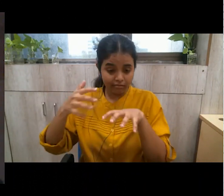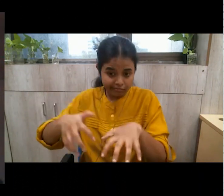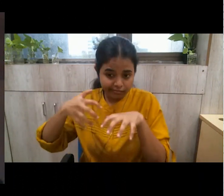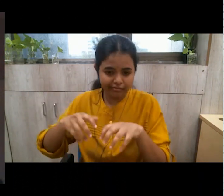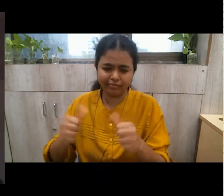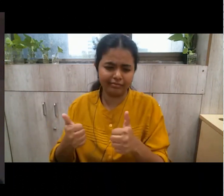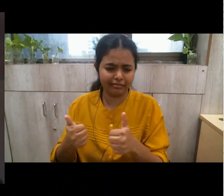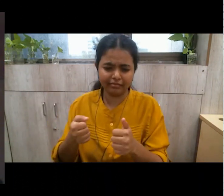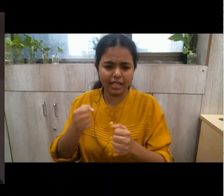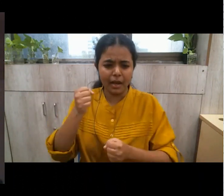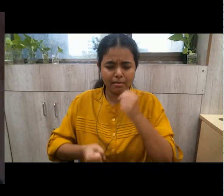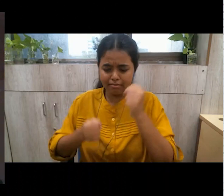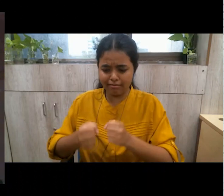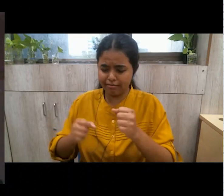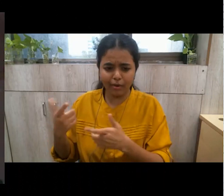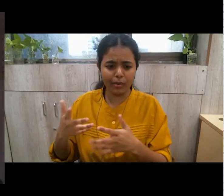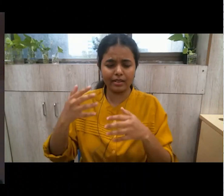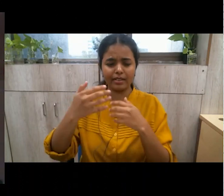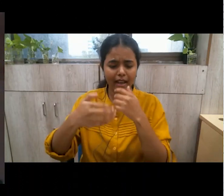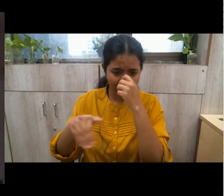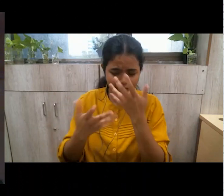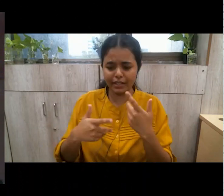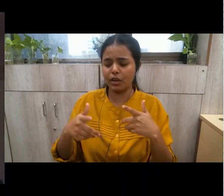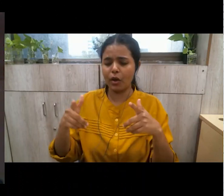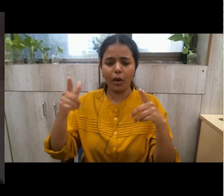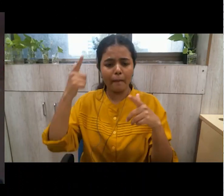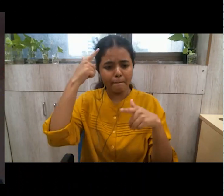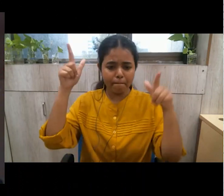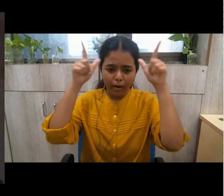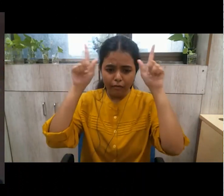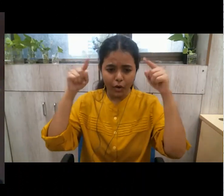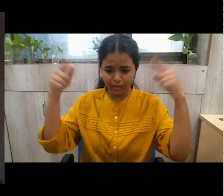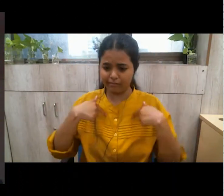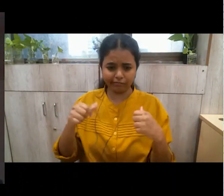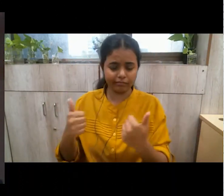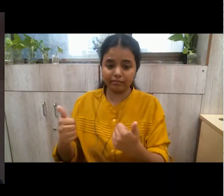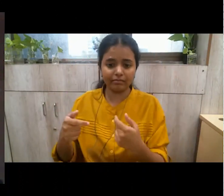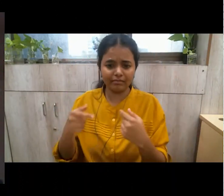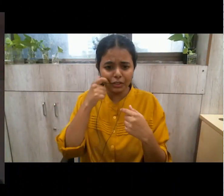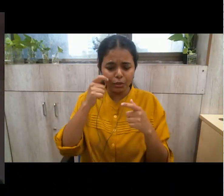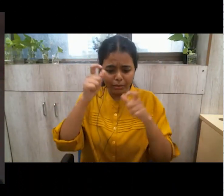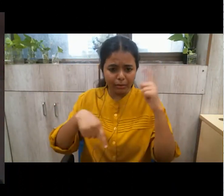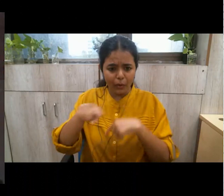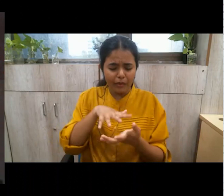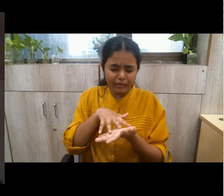even as fast as an elephant or a buffalo we are the weakest amongst the